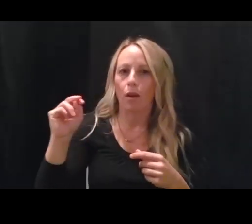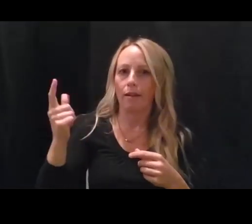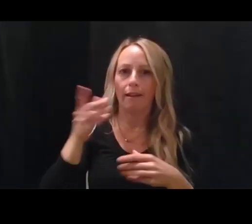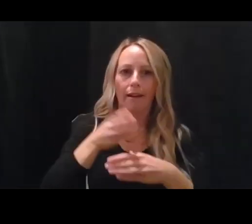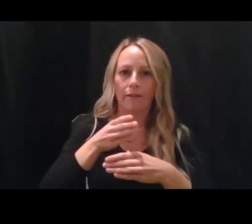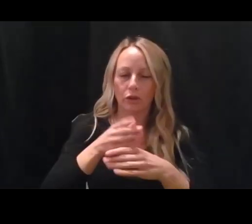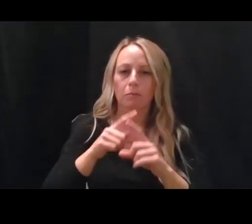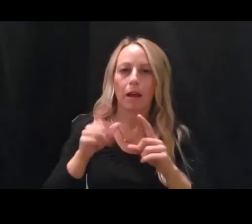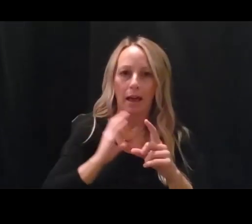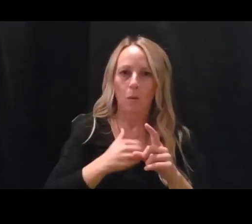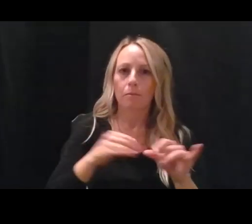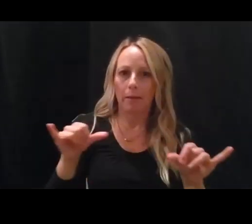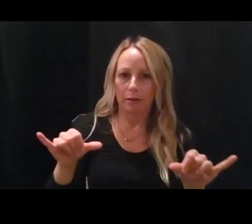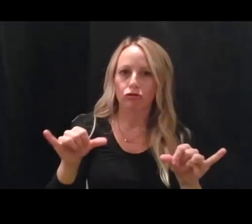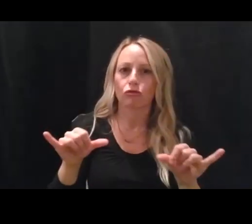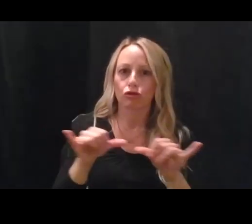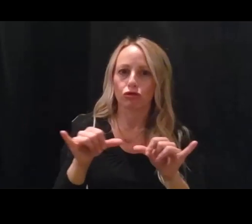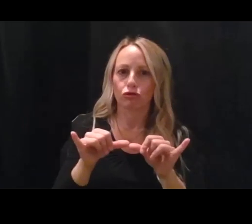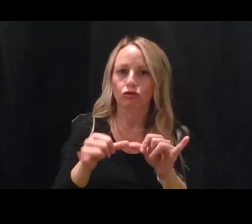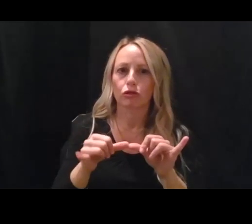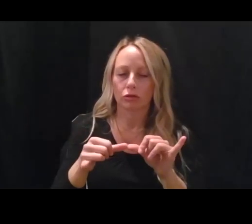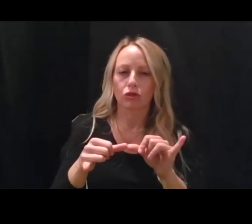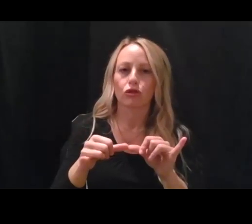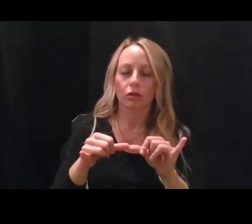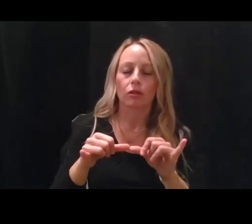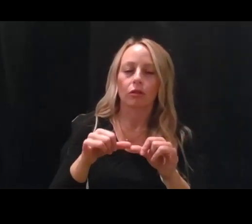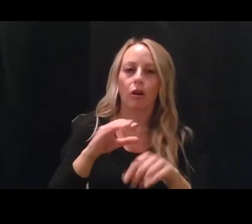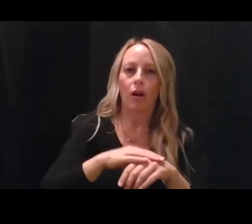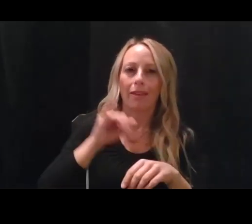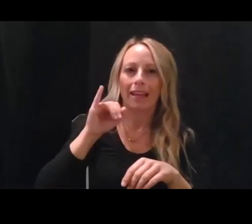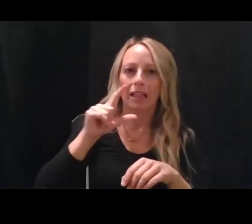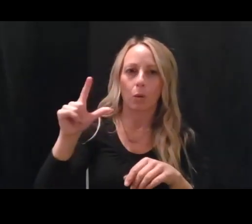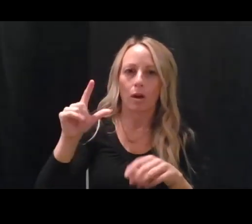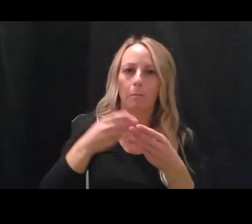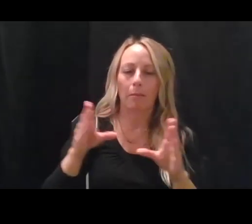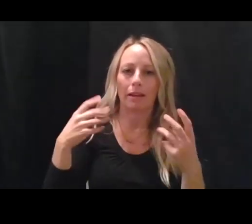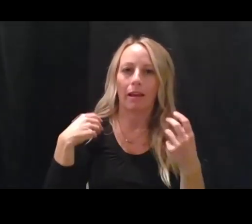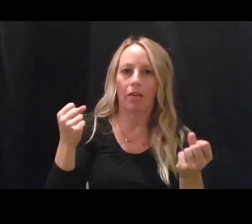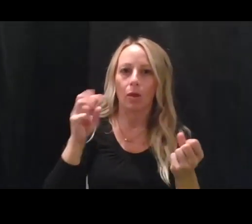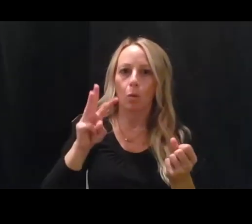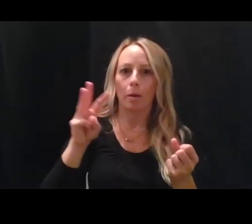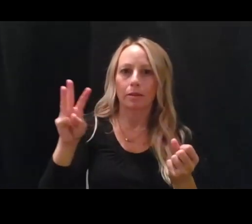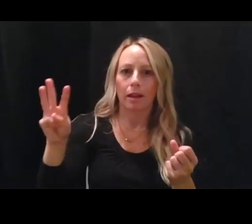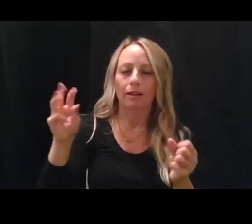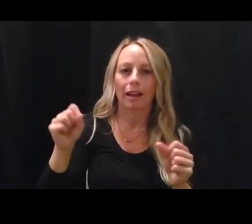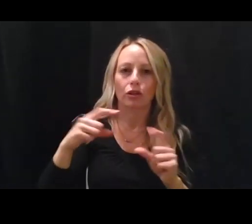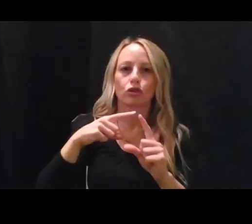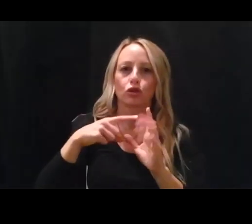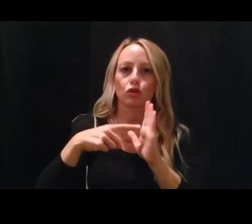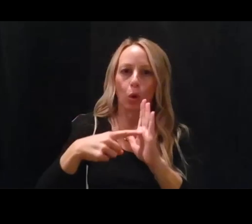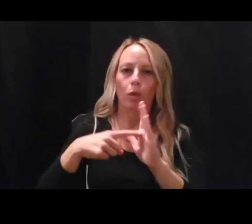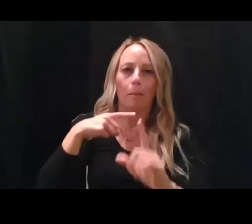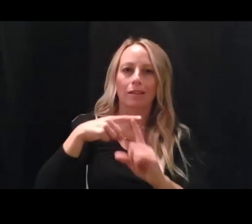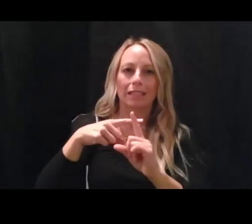metrics are actually on the Illinois Department of Public Health website that can show you the positivity rates for Rock Island